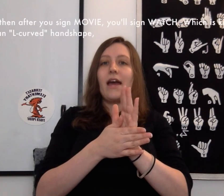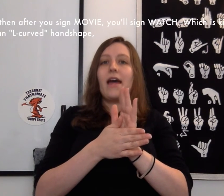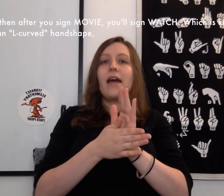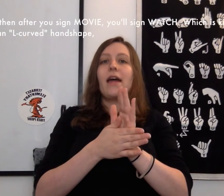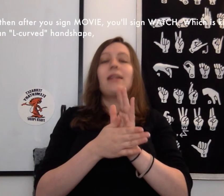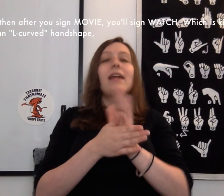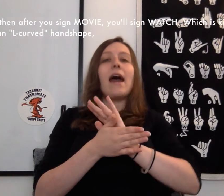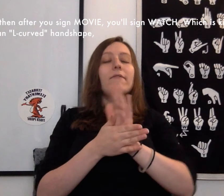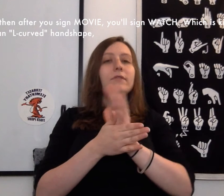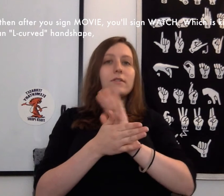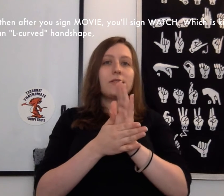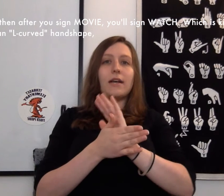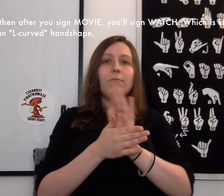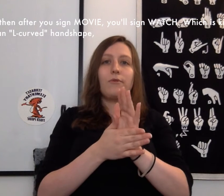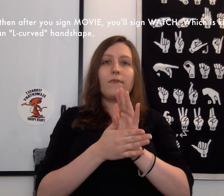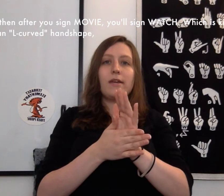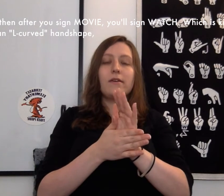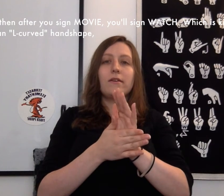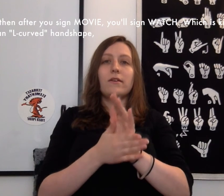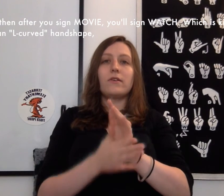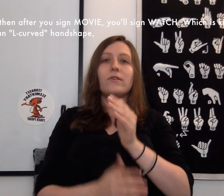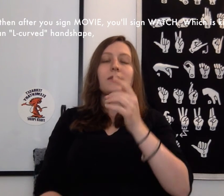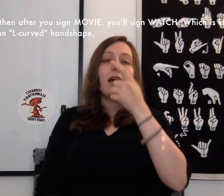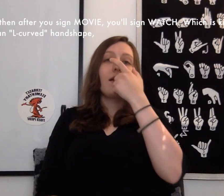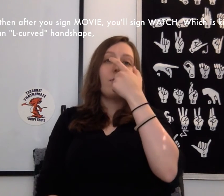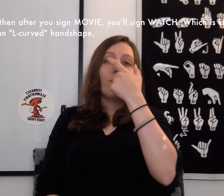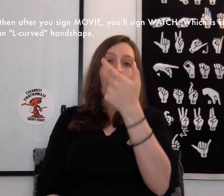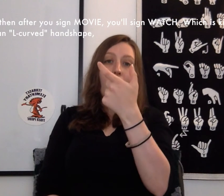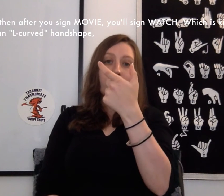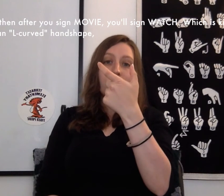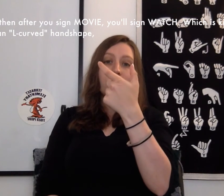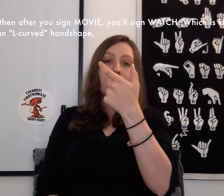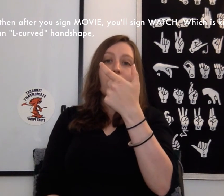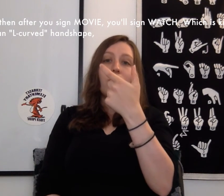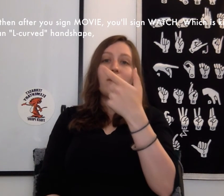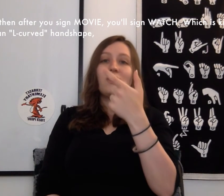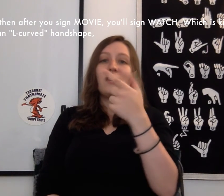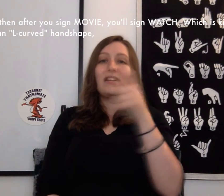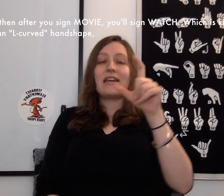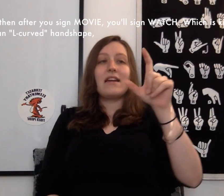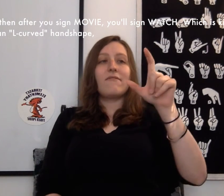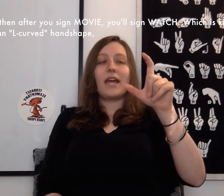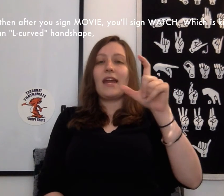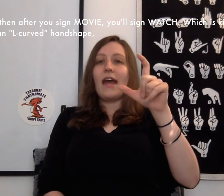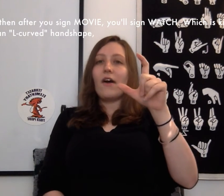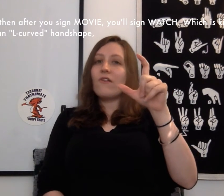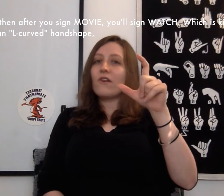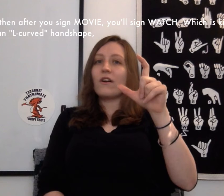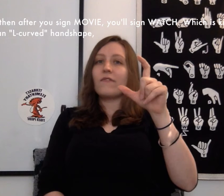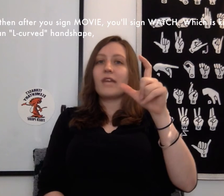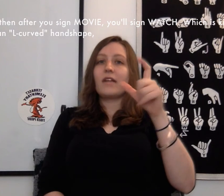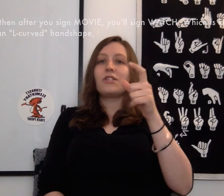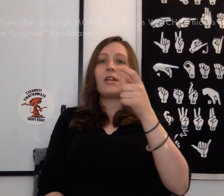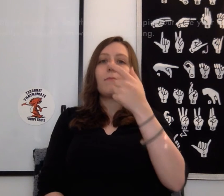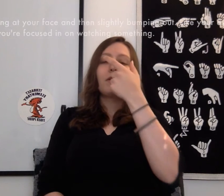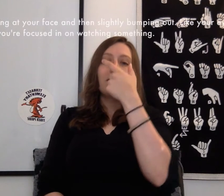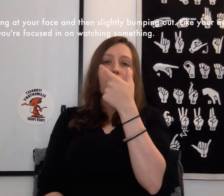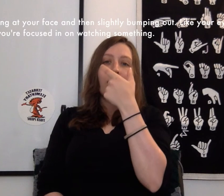And then after you sign movie, you'll sign watch, which is kind of like an L curved hand shape starting